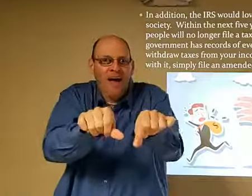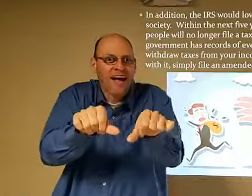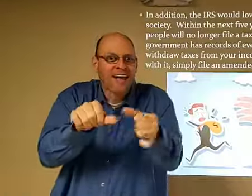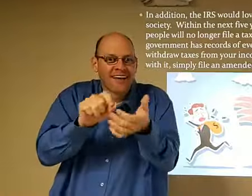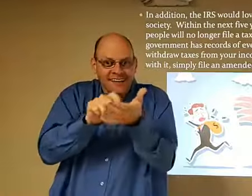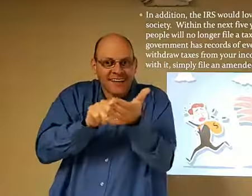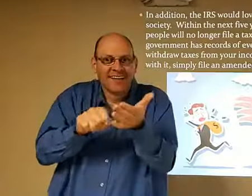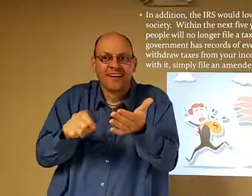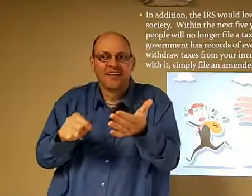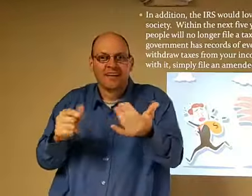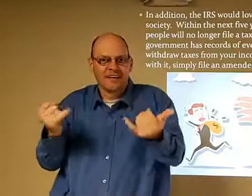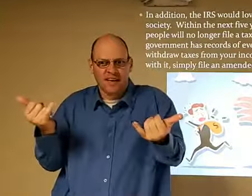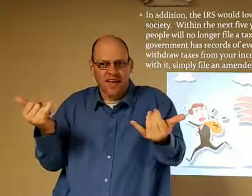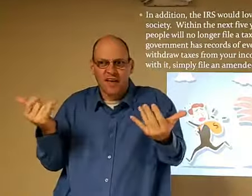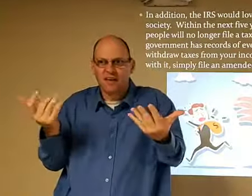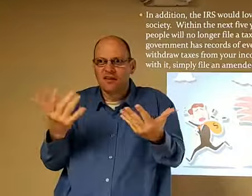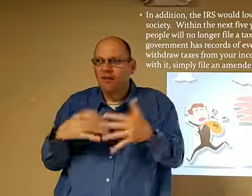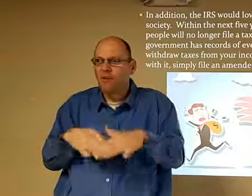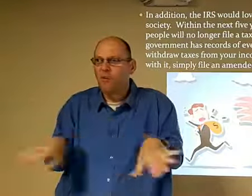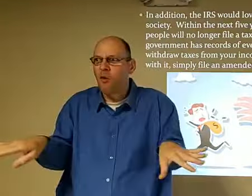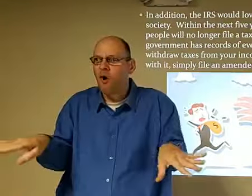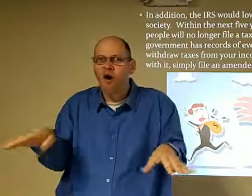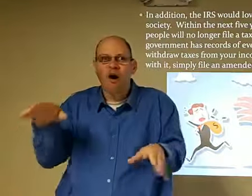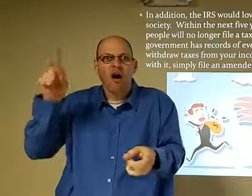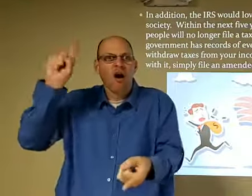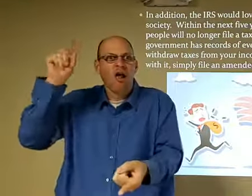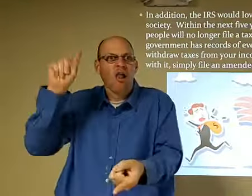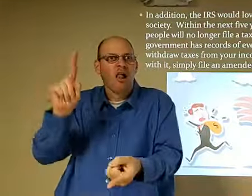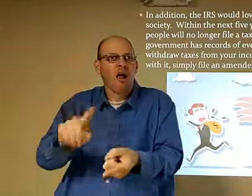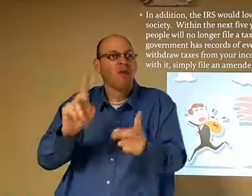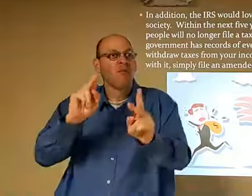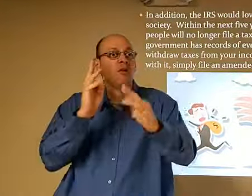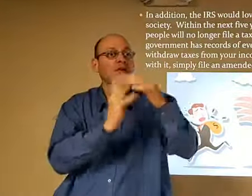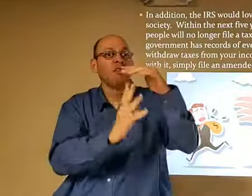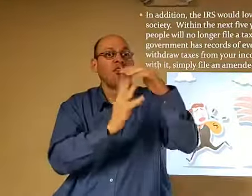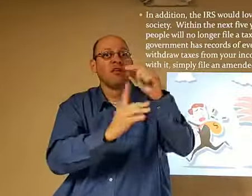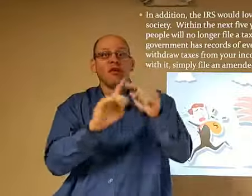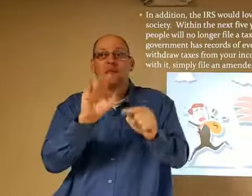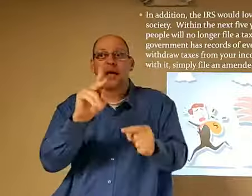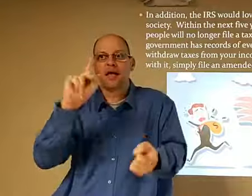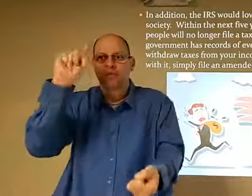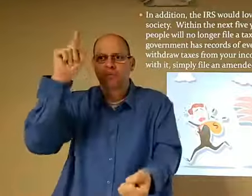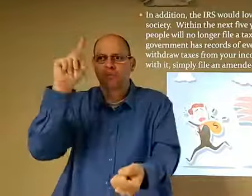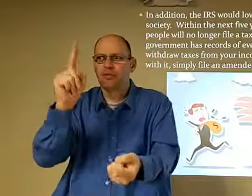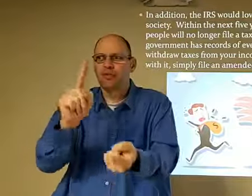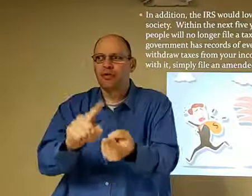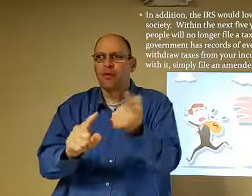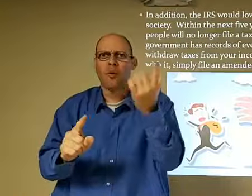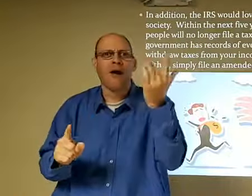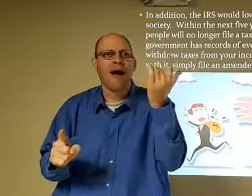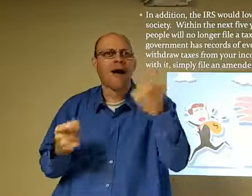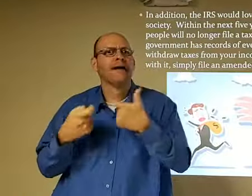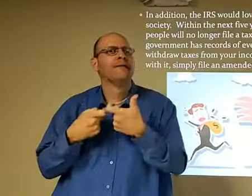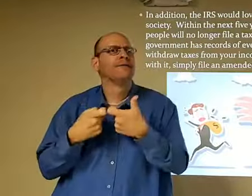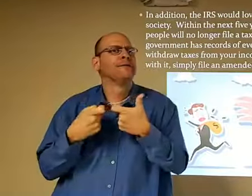fill out your deposit and get that gone. anymore, it's already deposited for you